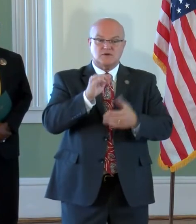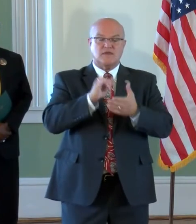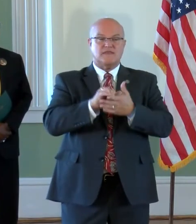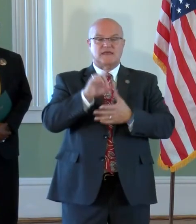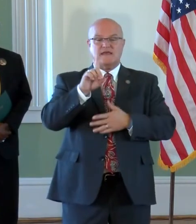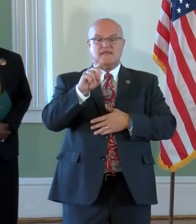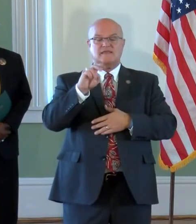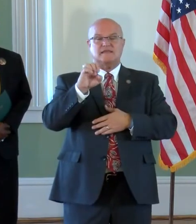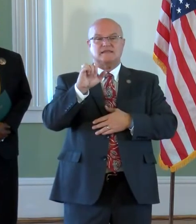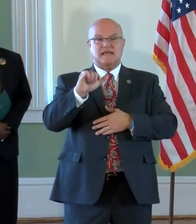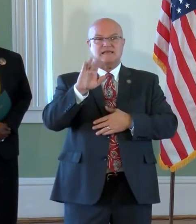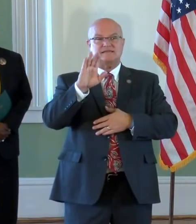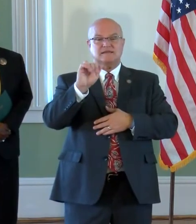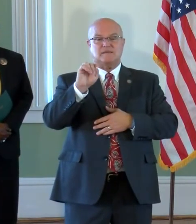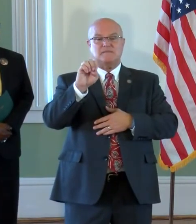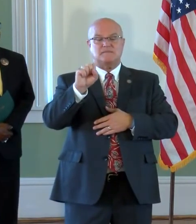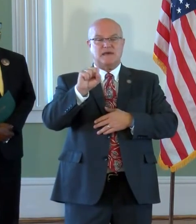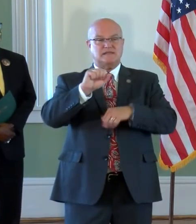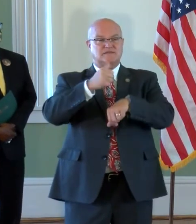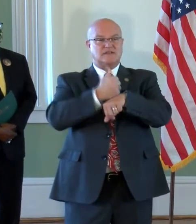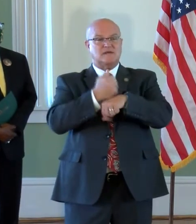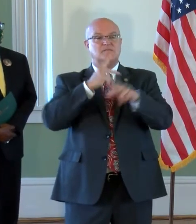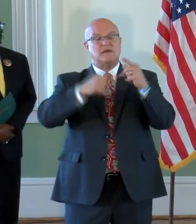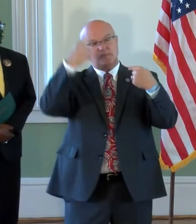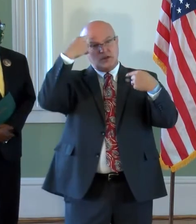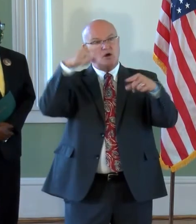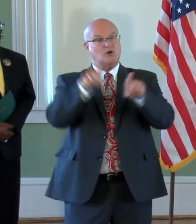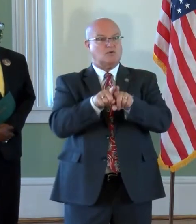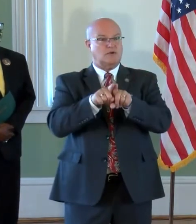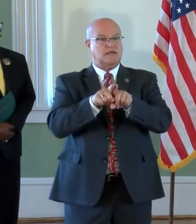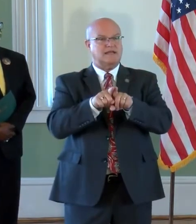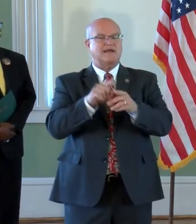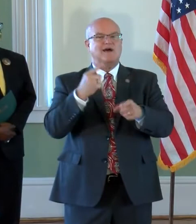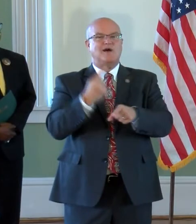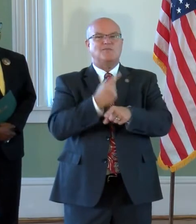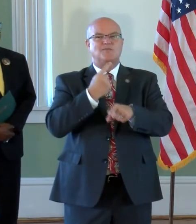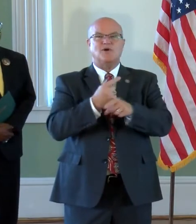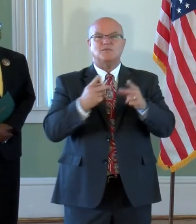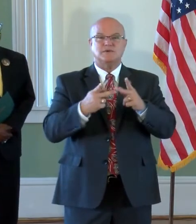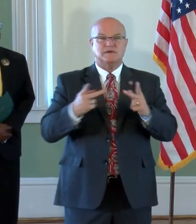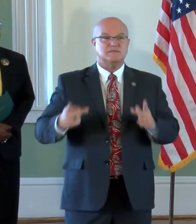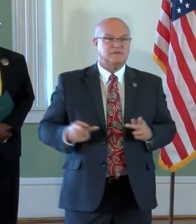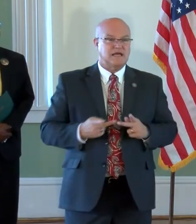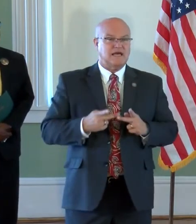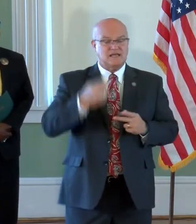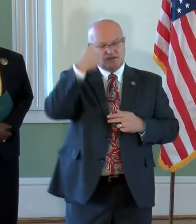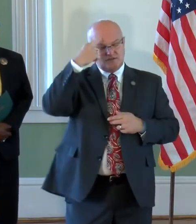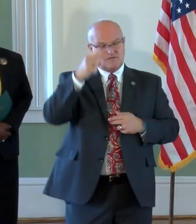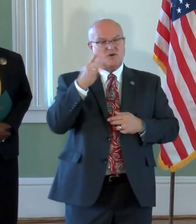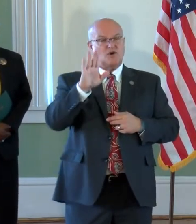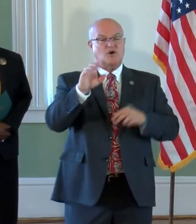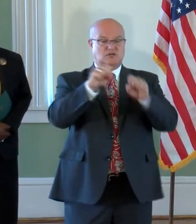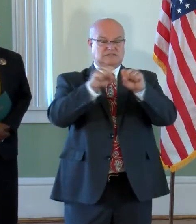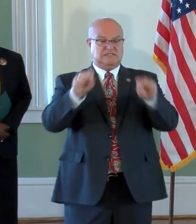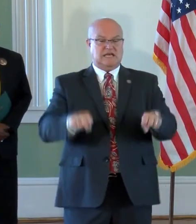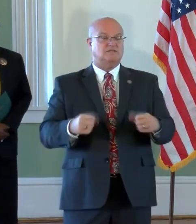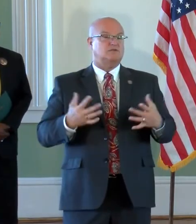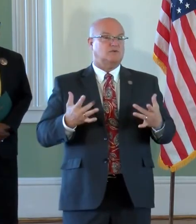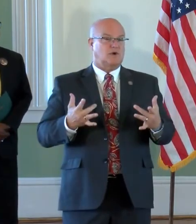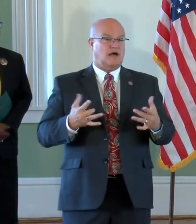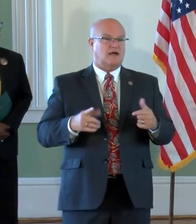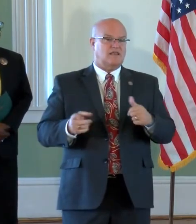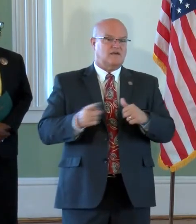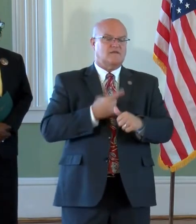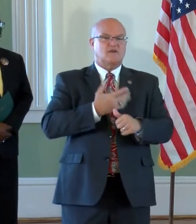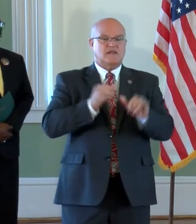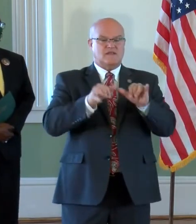Foundation that everyone was in agreement, that it was an appropriate place for Daisy Bates to be because the first thing the